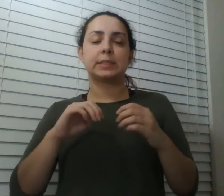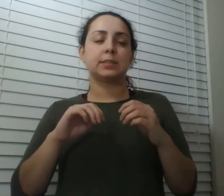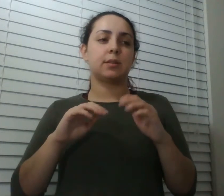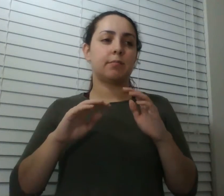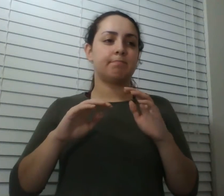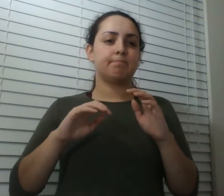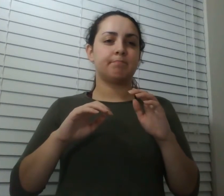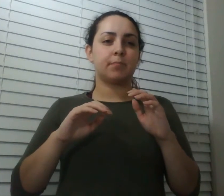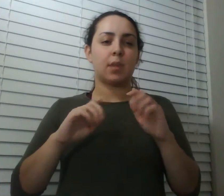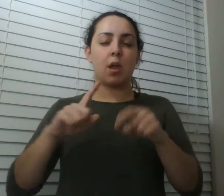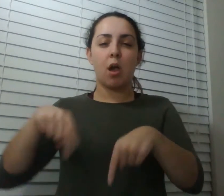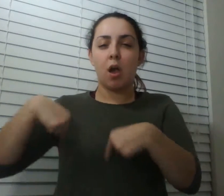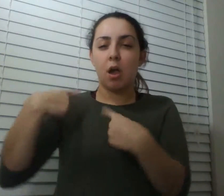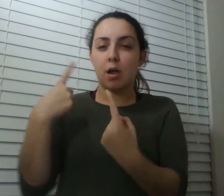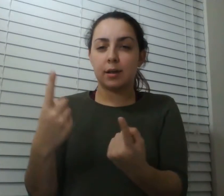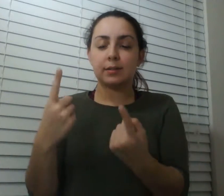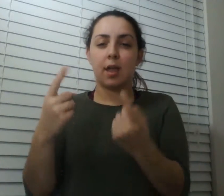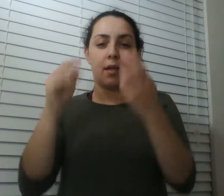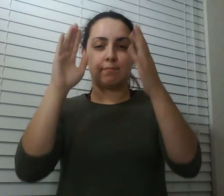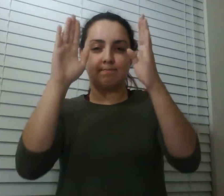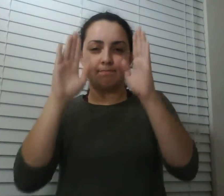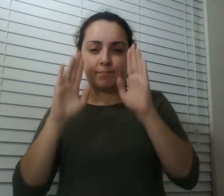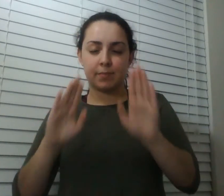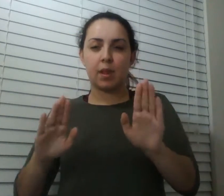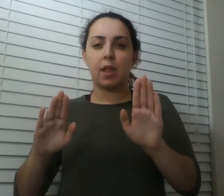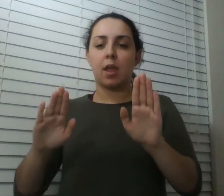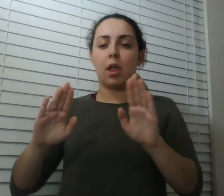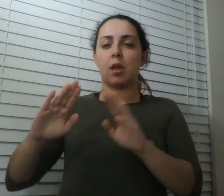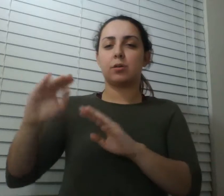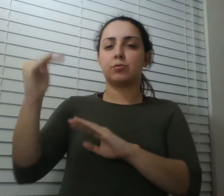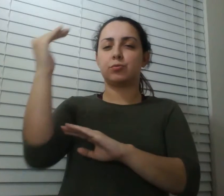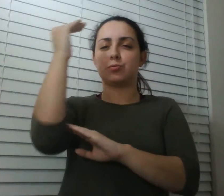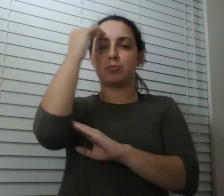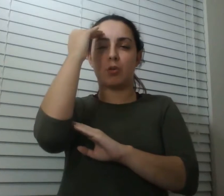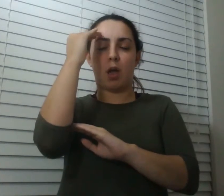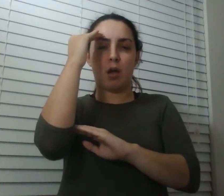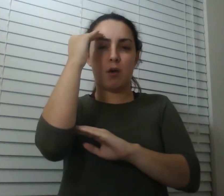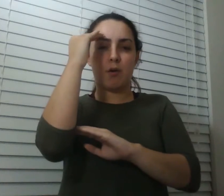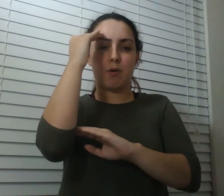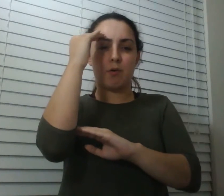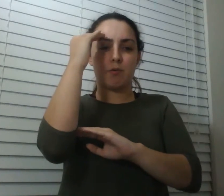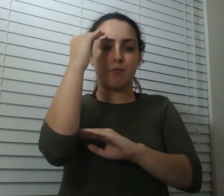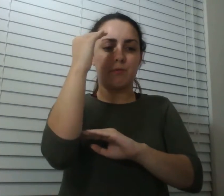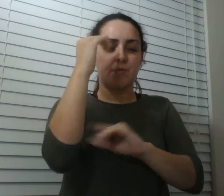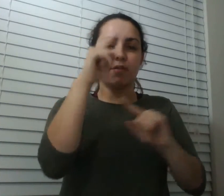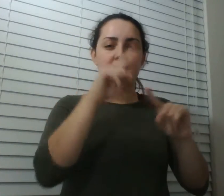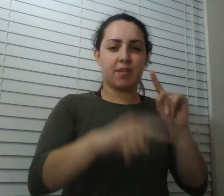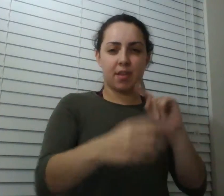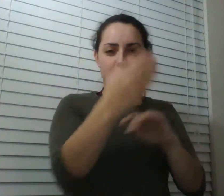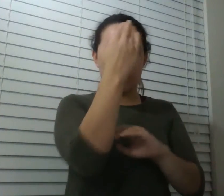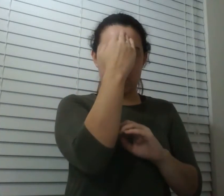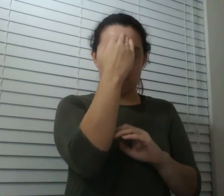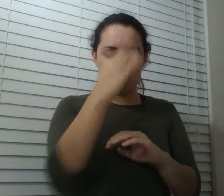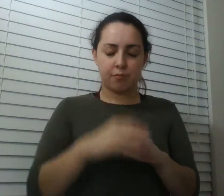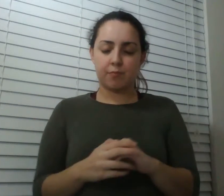what does another person feel when they're feeling pain how do you know what that person is feeling pain pain basically that's what it's about bring it on